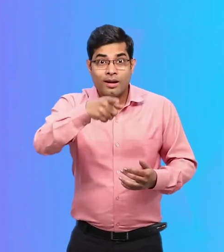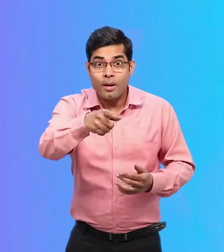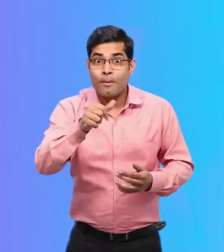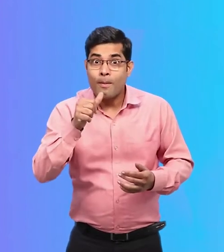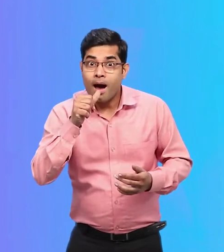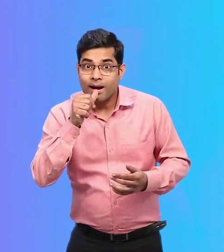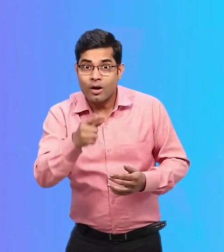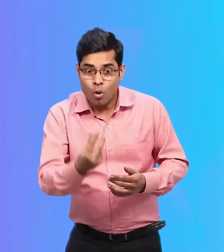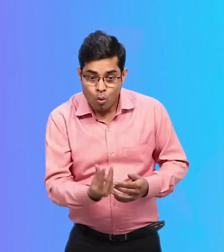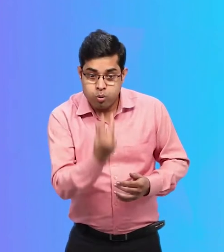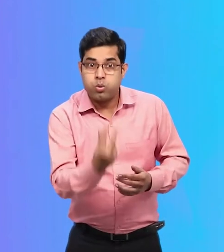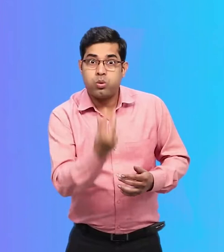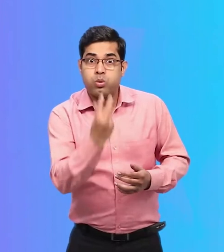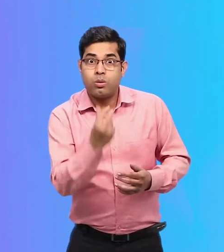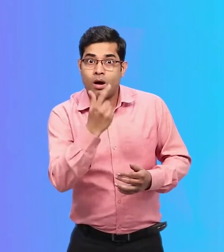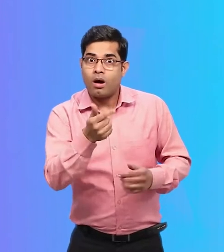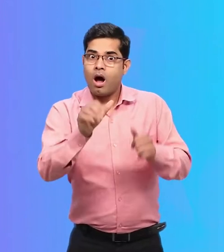Accessible drinking water facility.